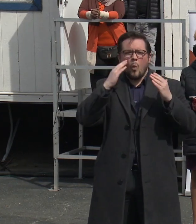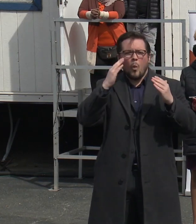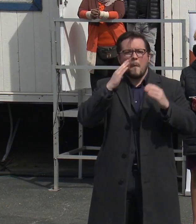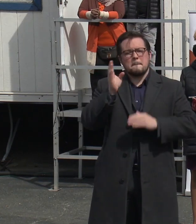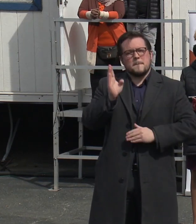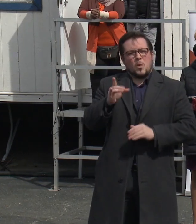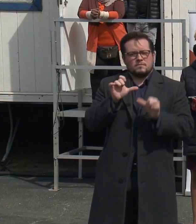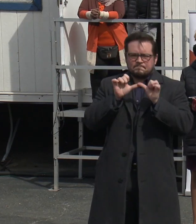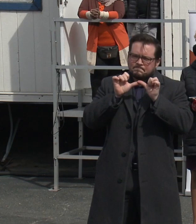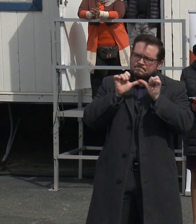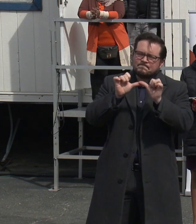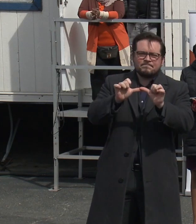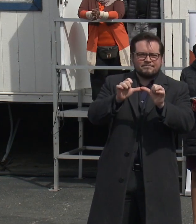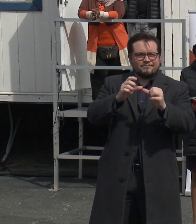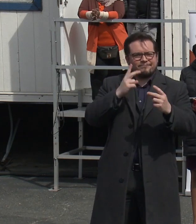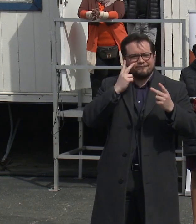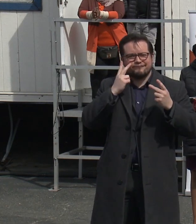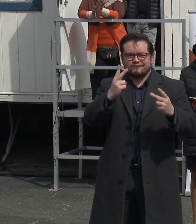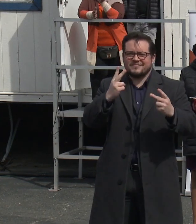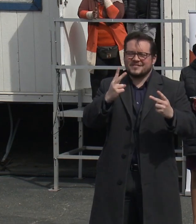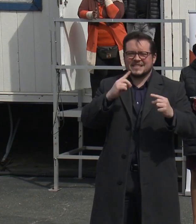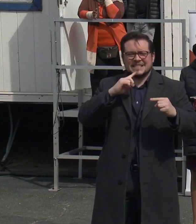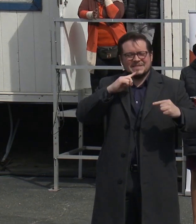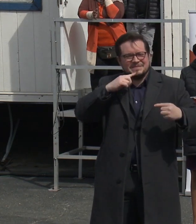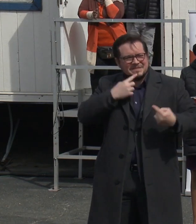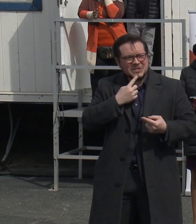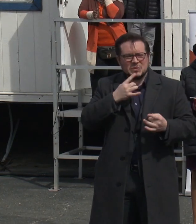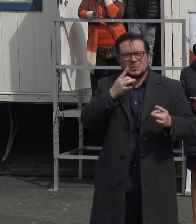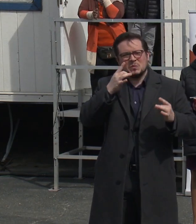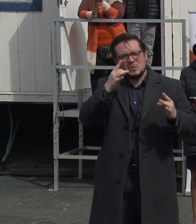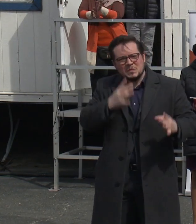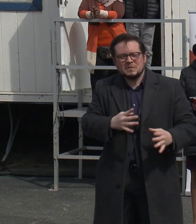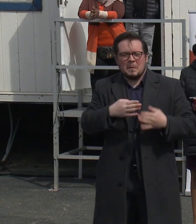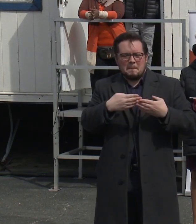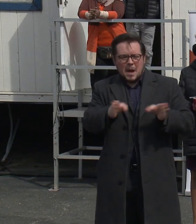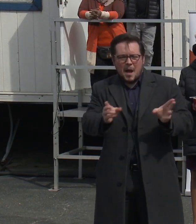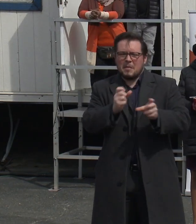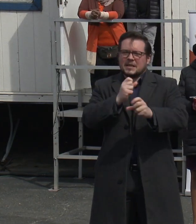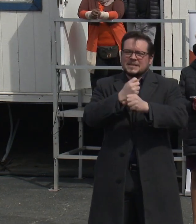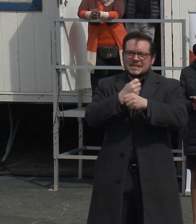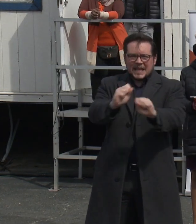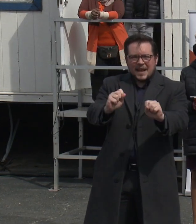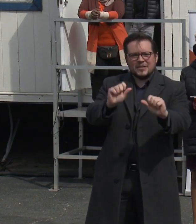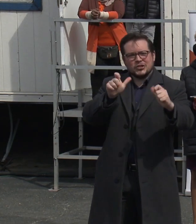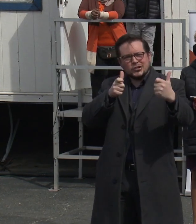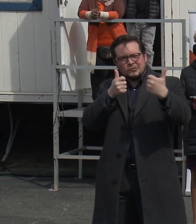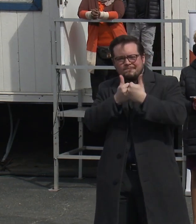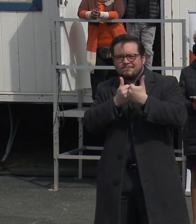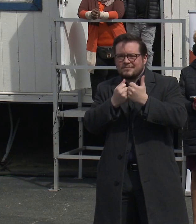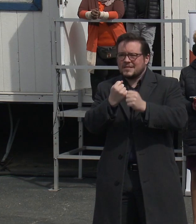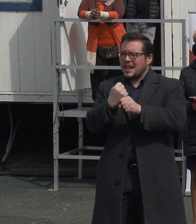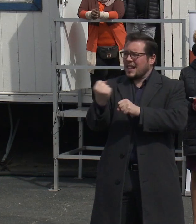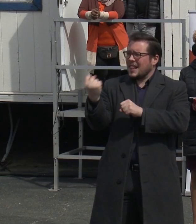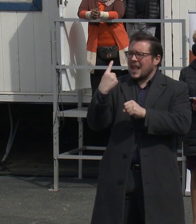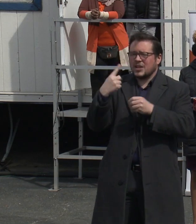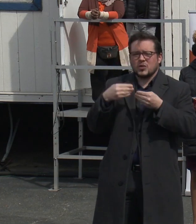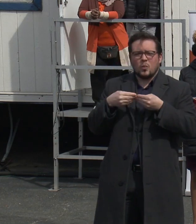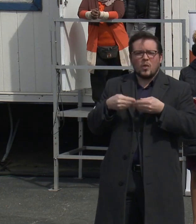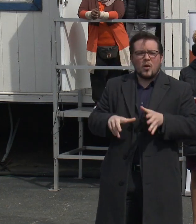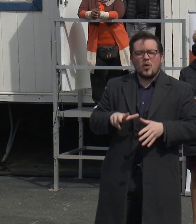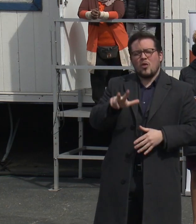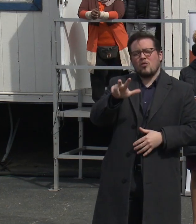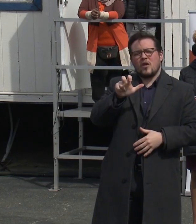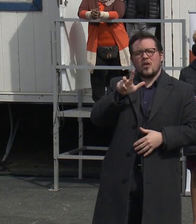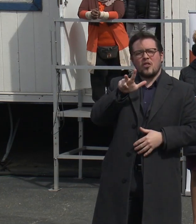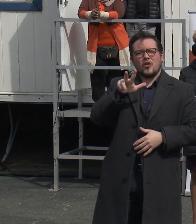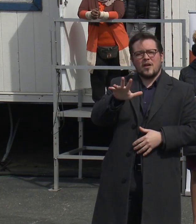to face severe public safety challenges. Last year alone, we lost 335